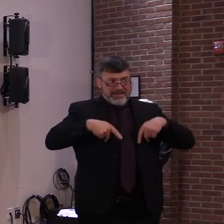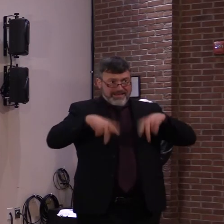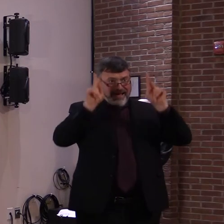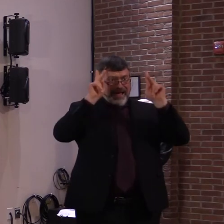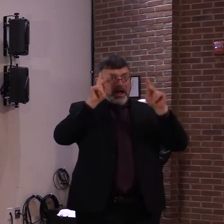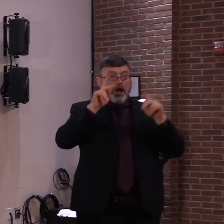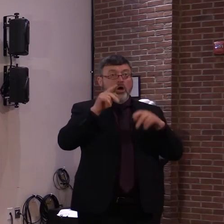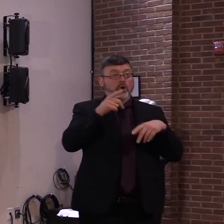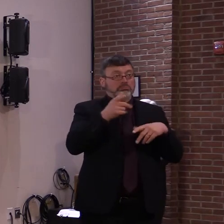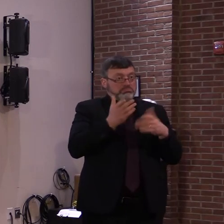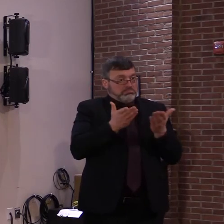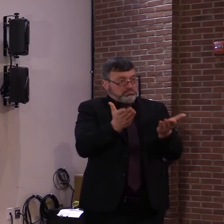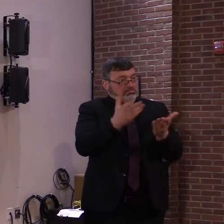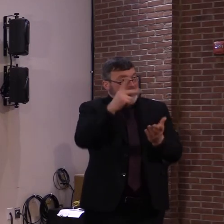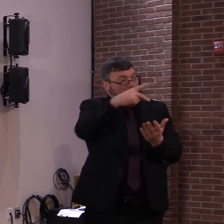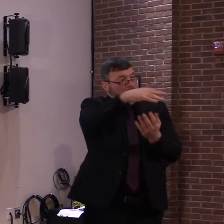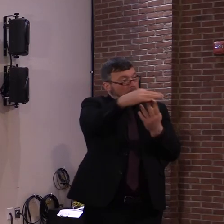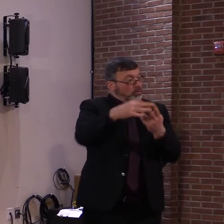answer that.